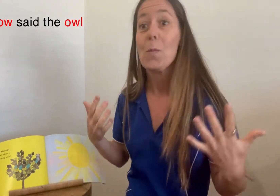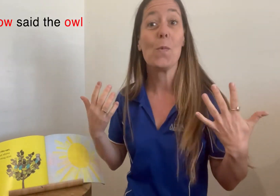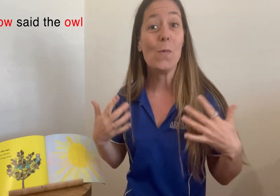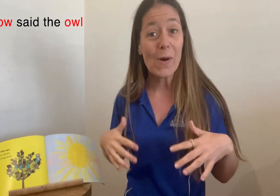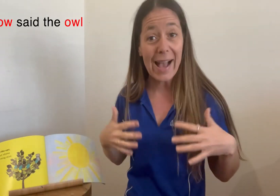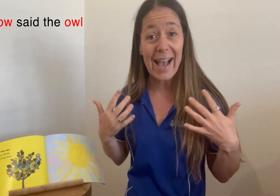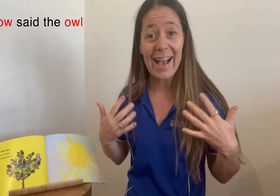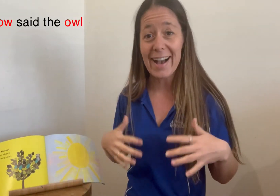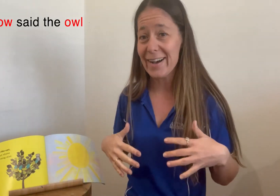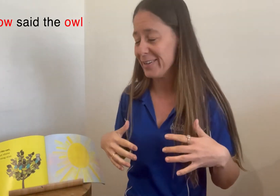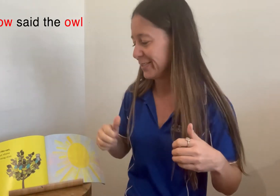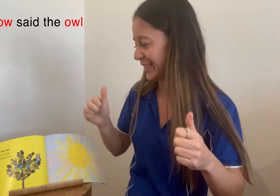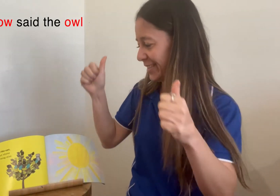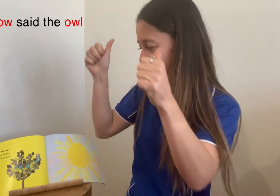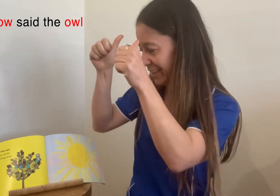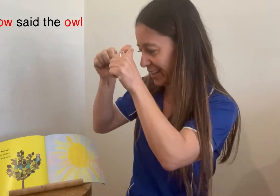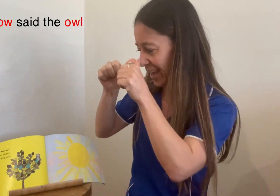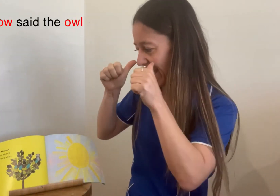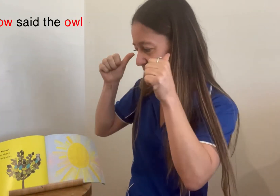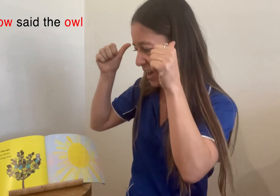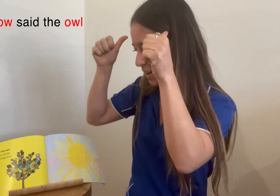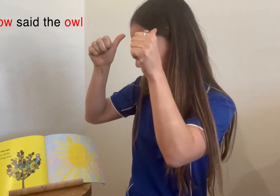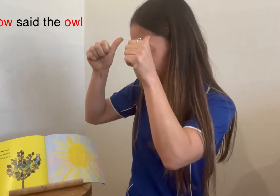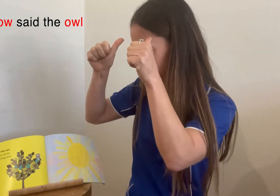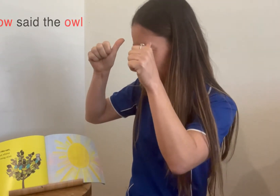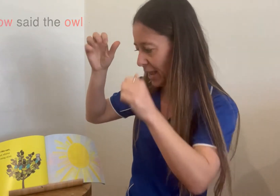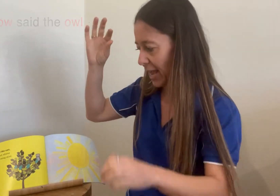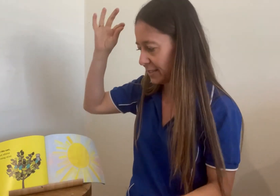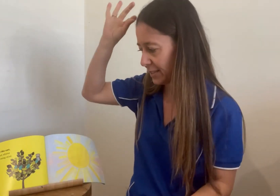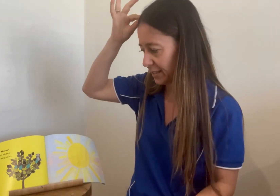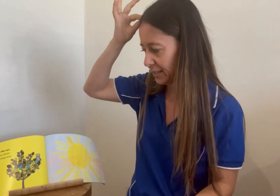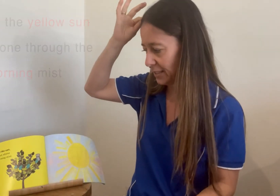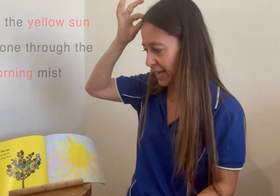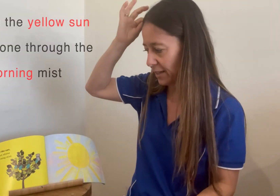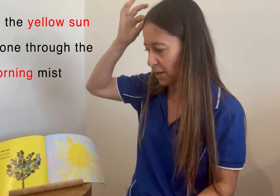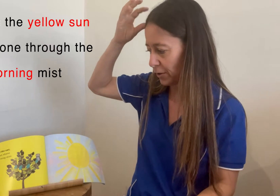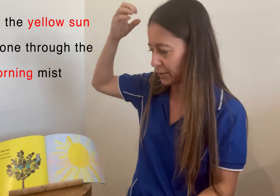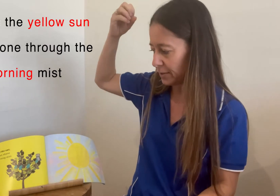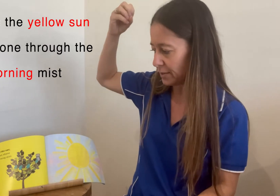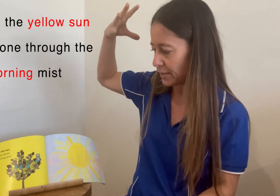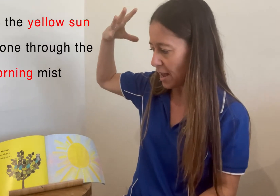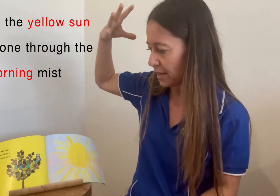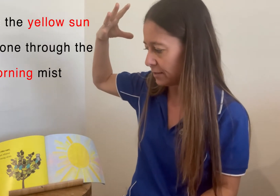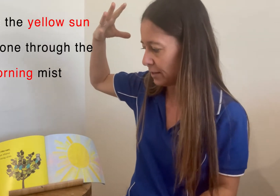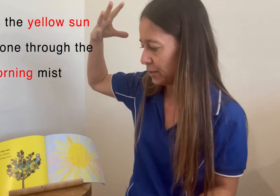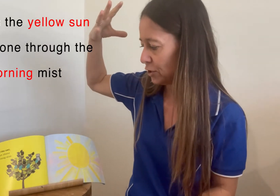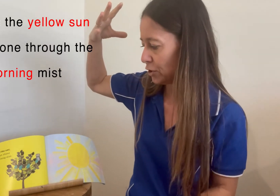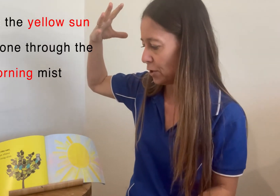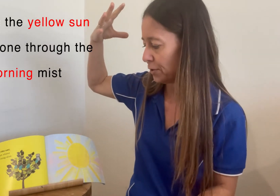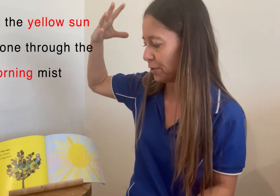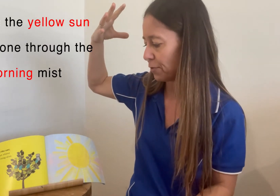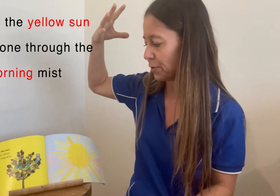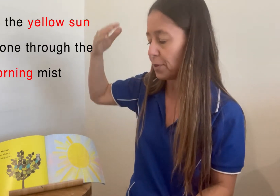Wow, said the owl. as the yellow sun shone through the